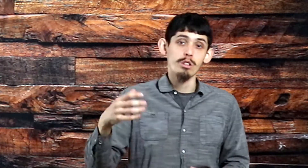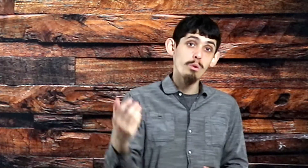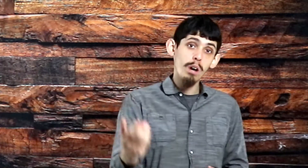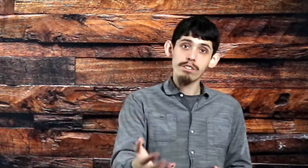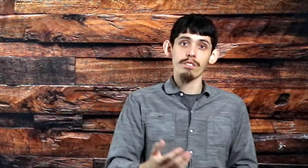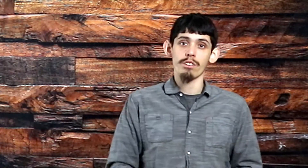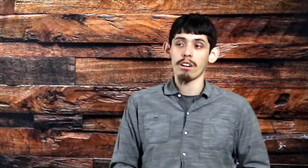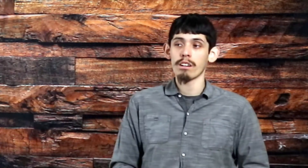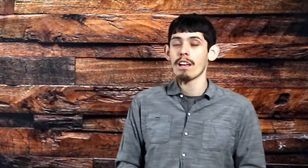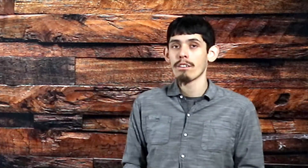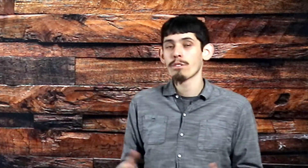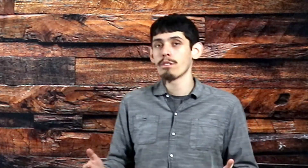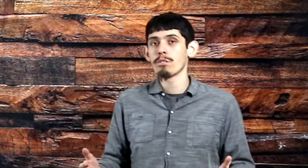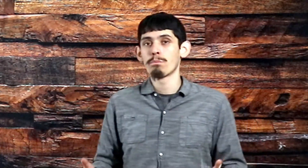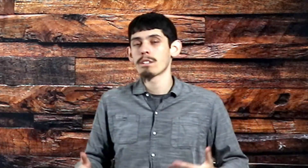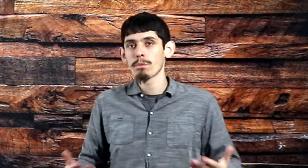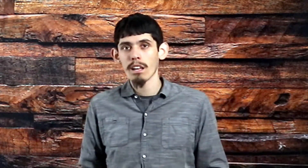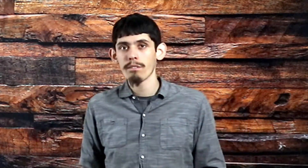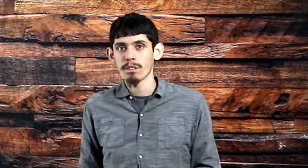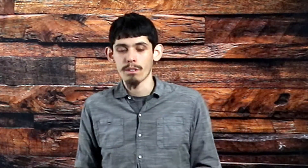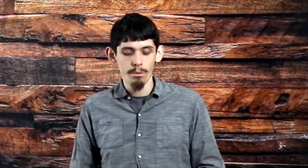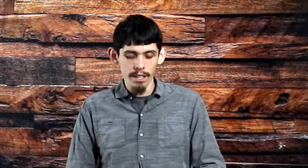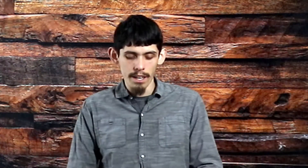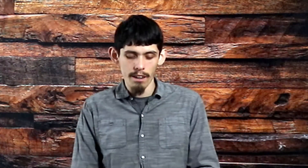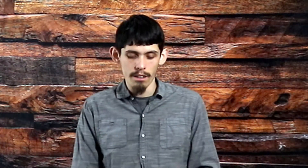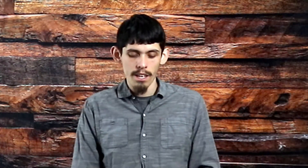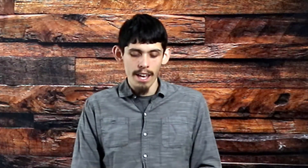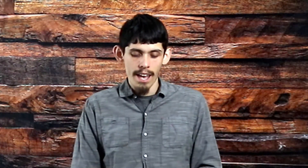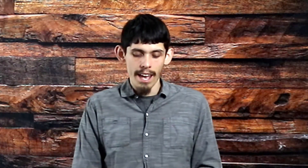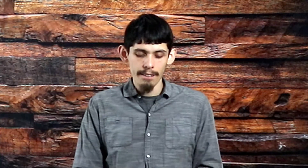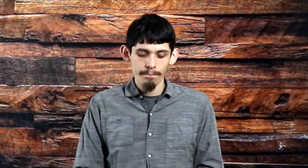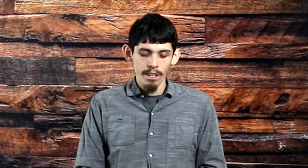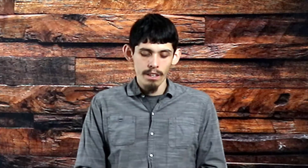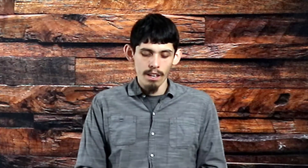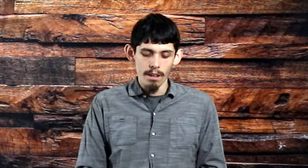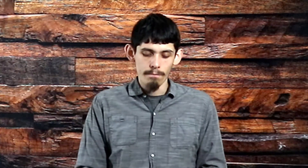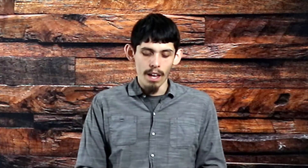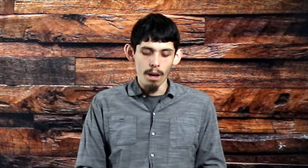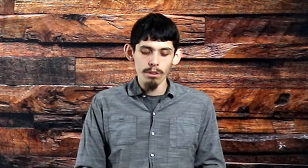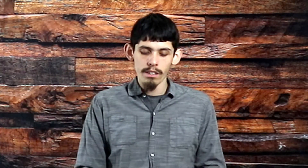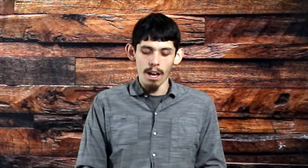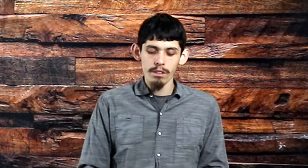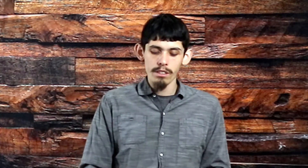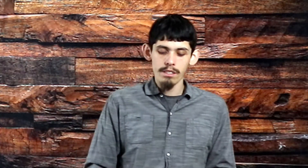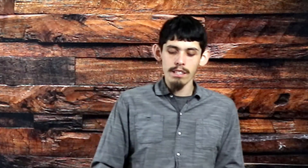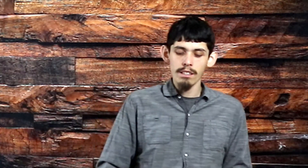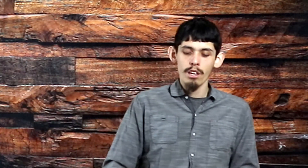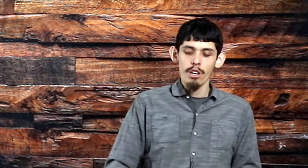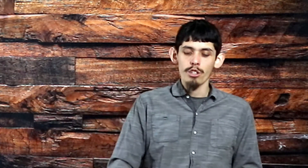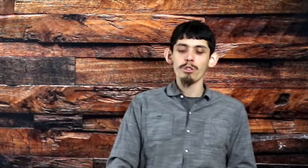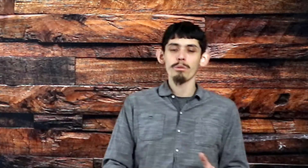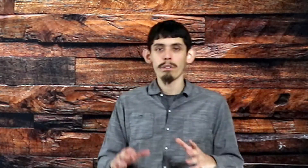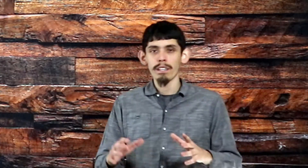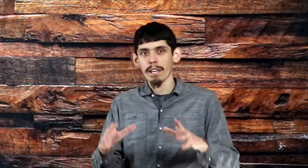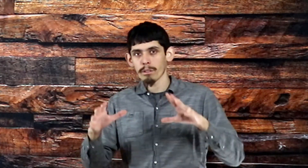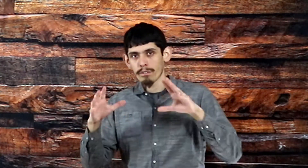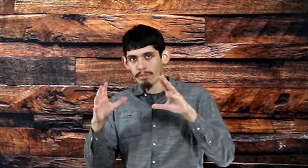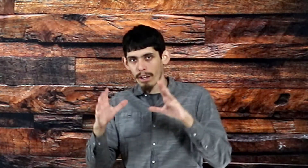questions are for you because we love you and we care. And I want to see you being able to find